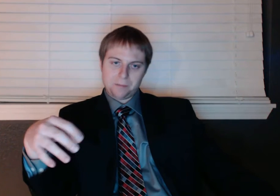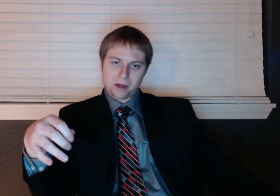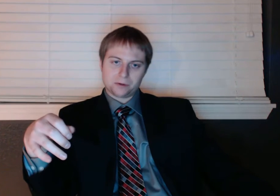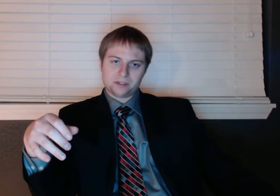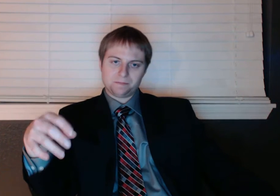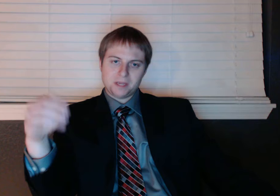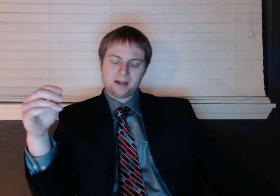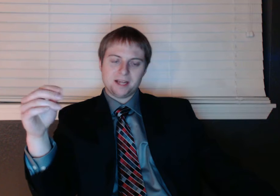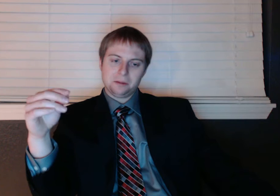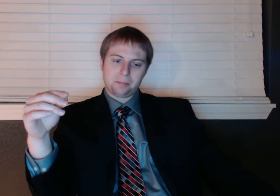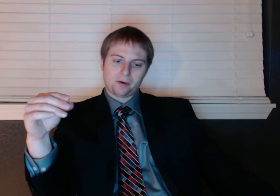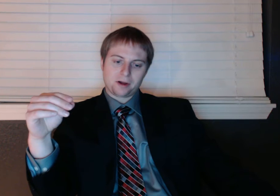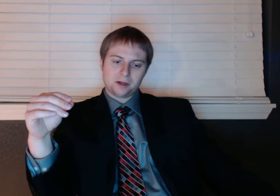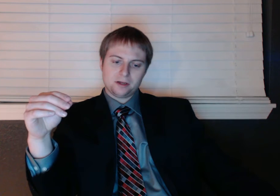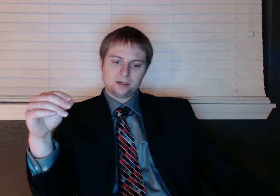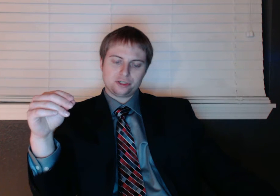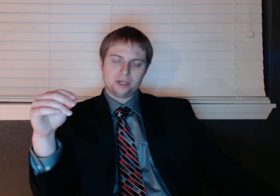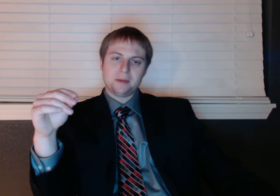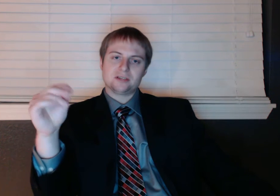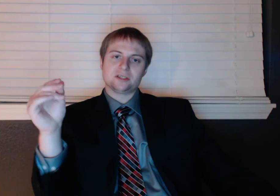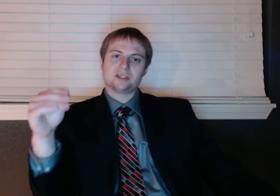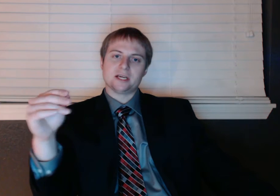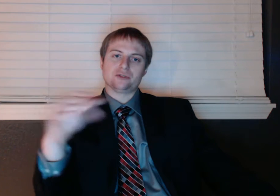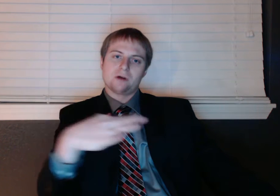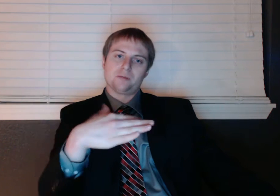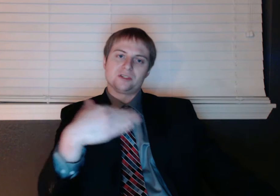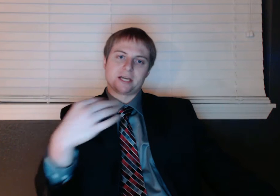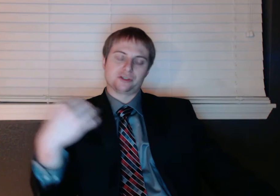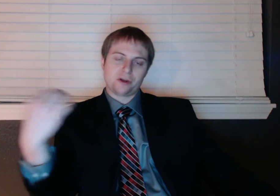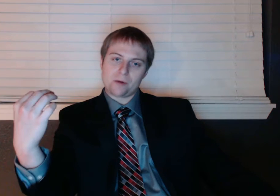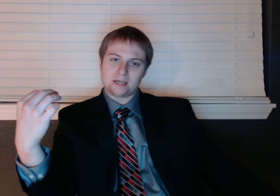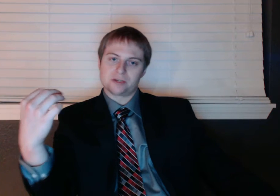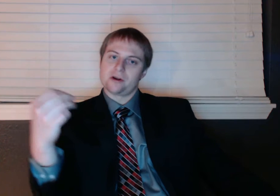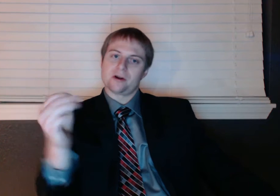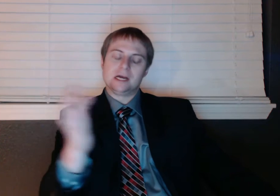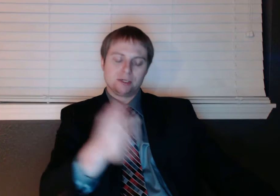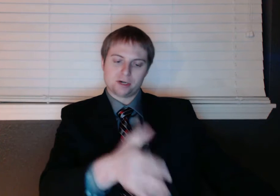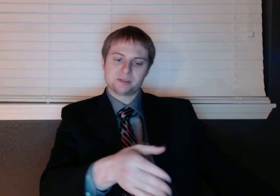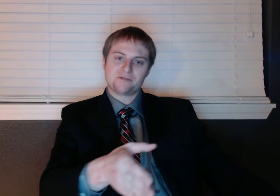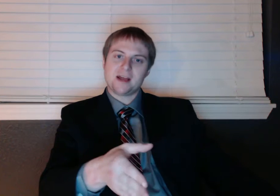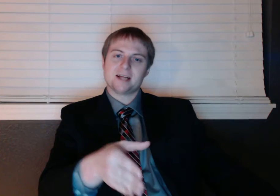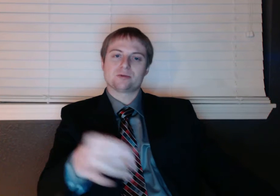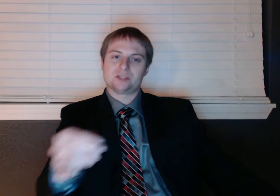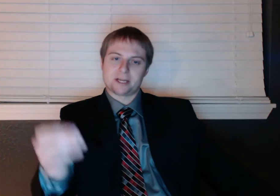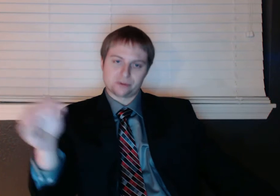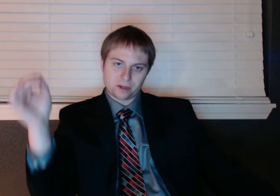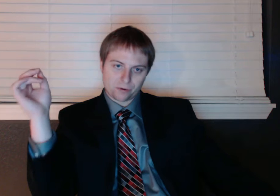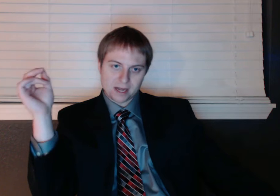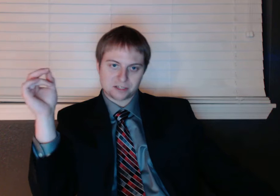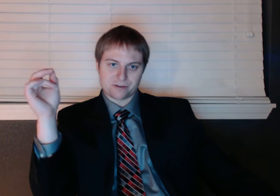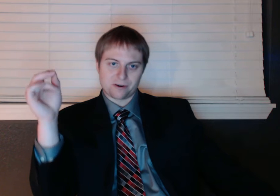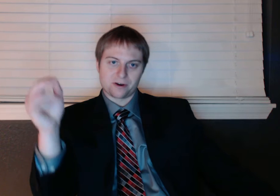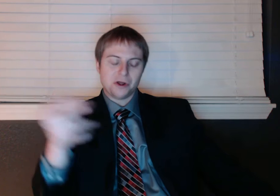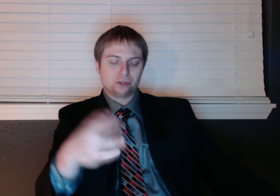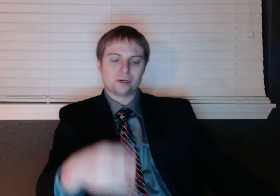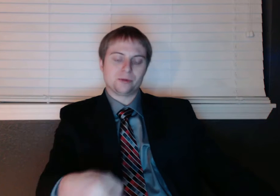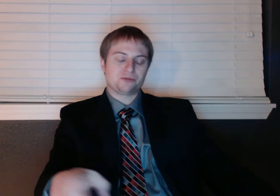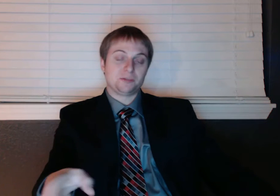came out. And in the book, she basically said Trump was sexually harassing her. Trump's fans were sexually harassing her. Trump was